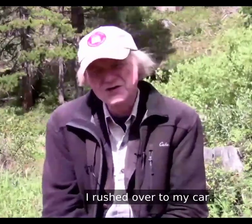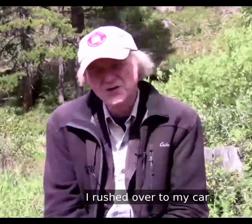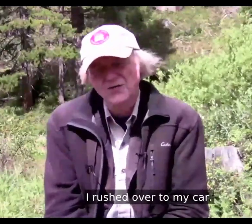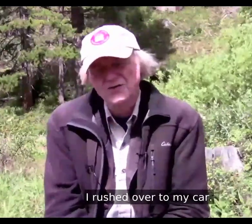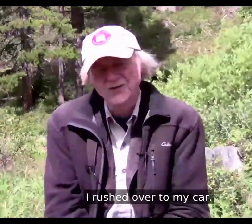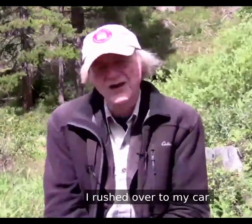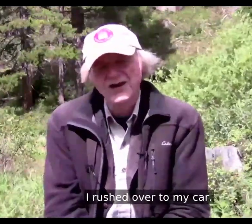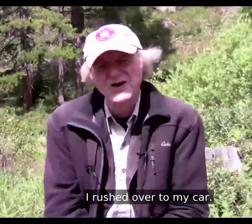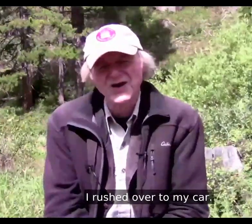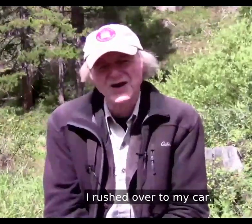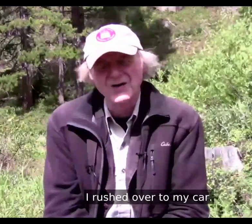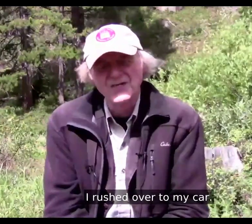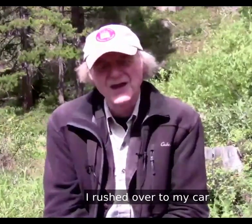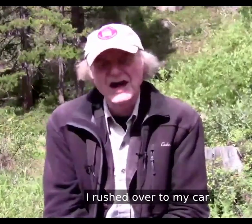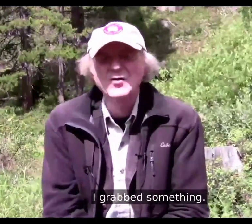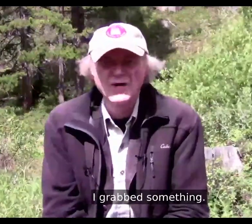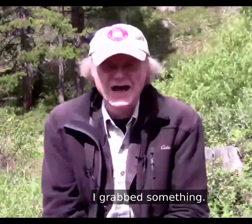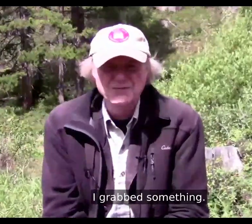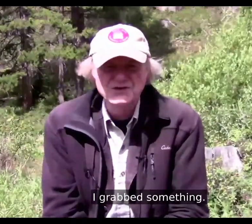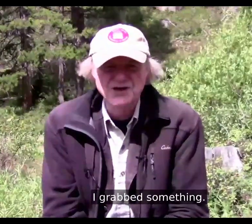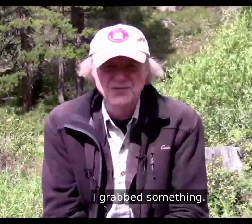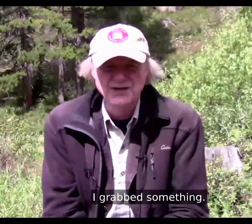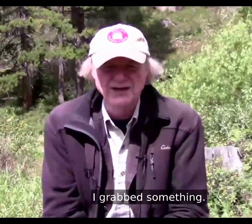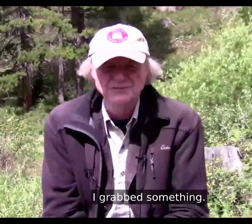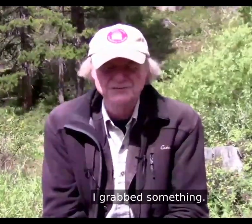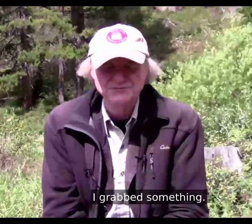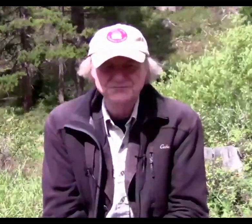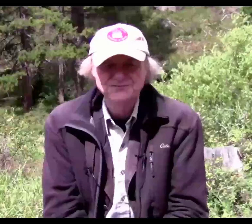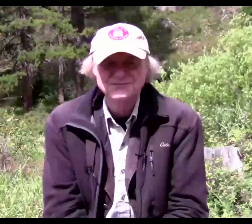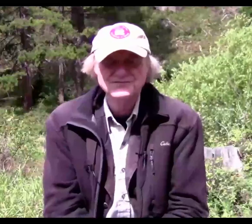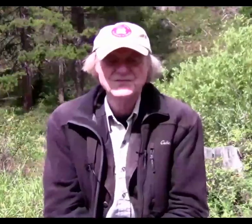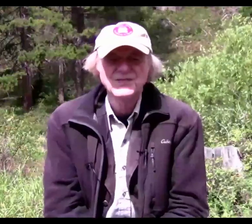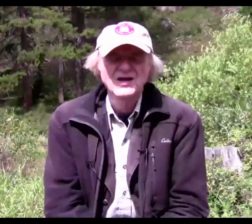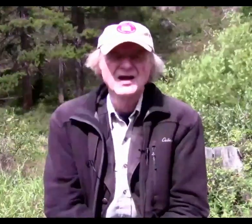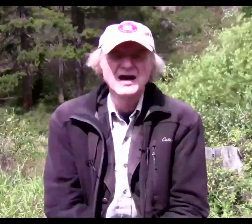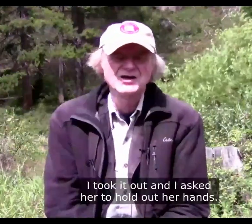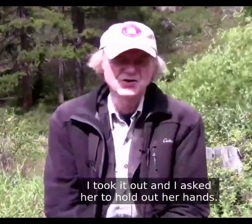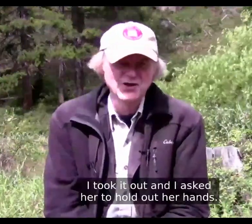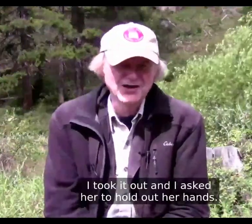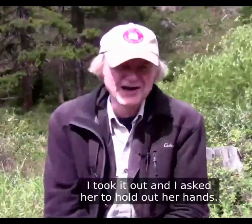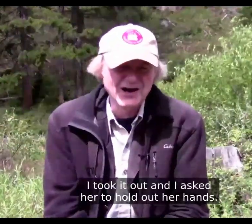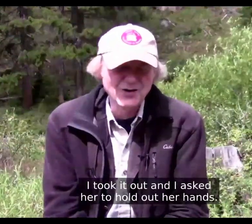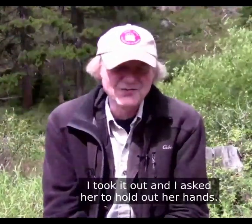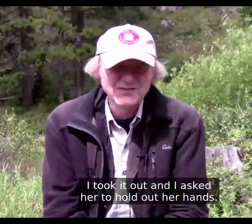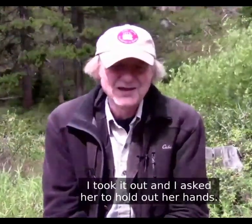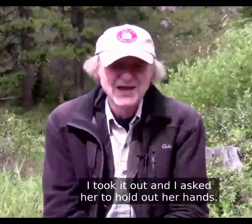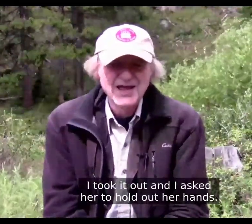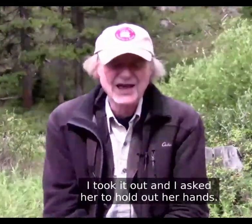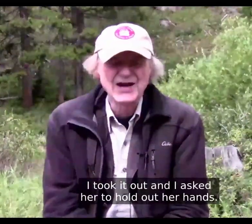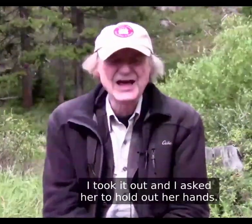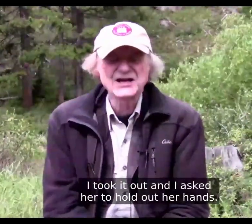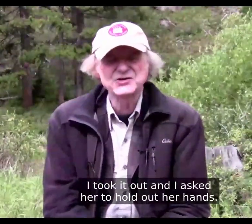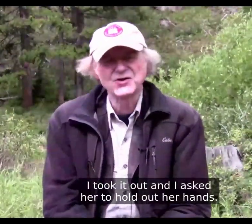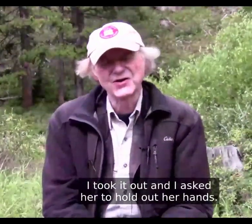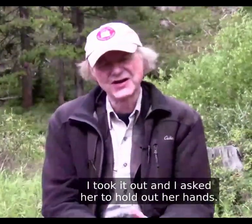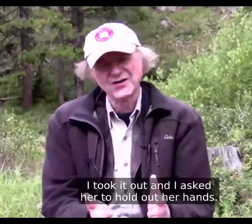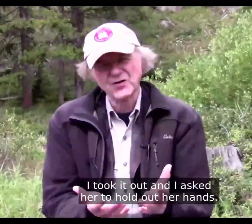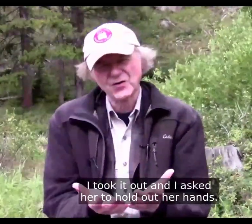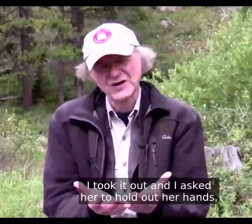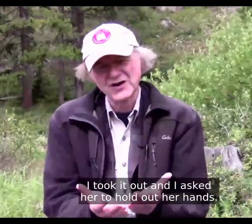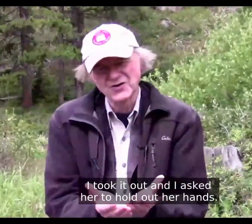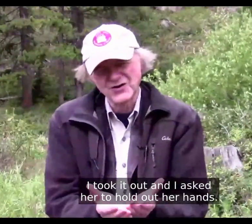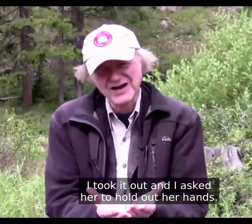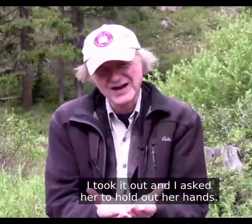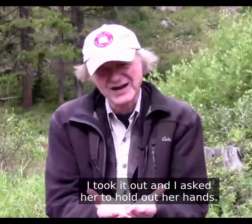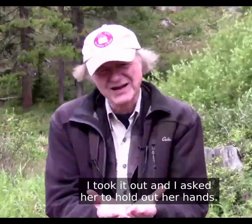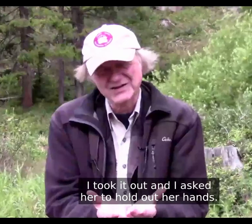them to stand by for a moment. I rushed over to my car. I grabbed something. I took